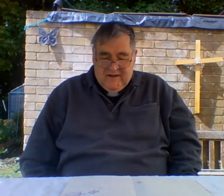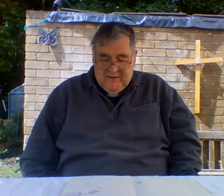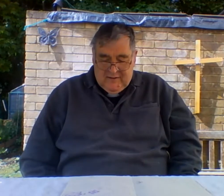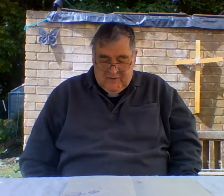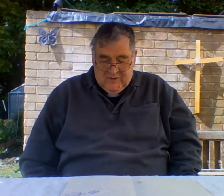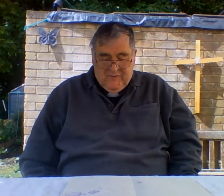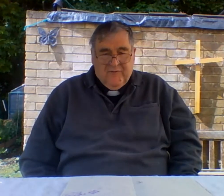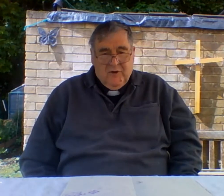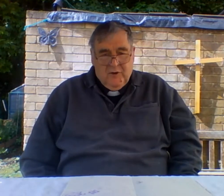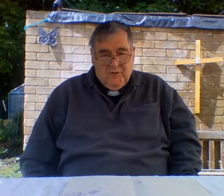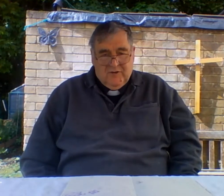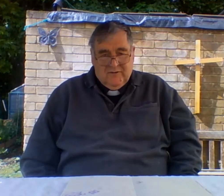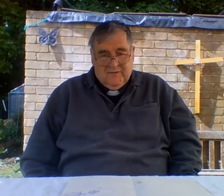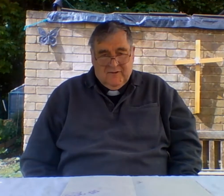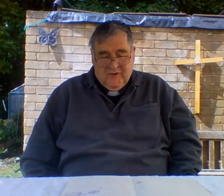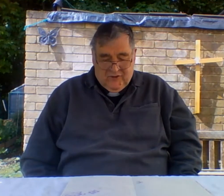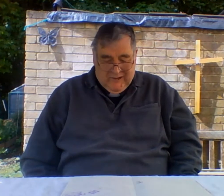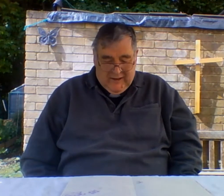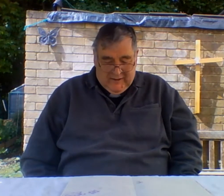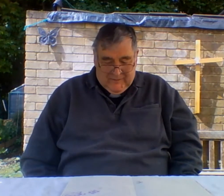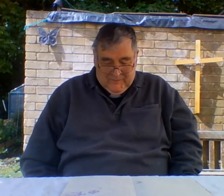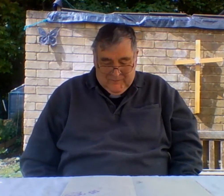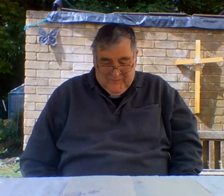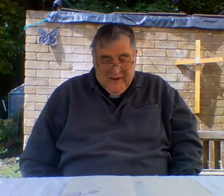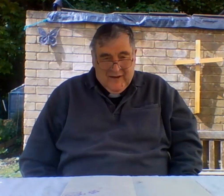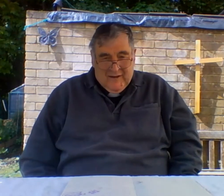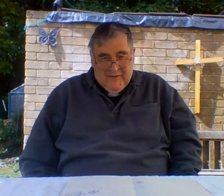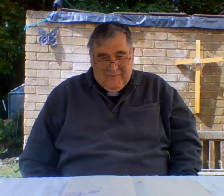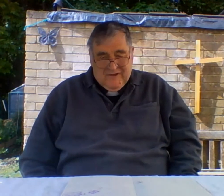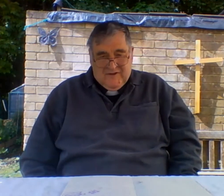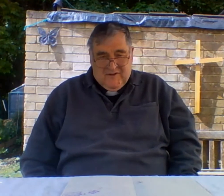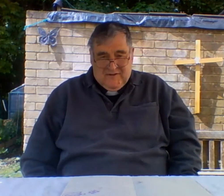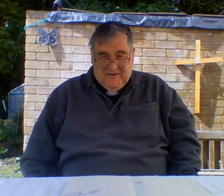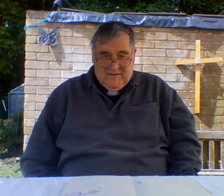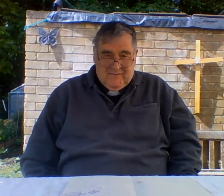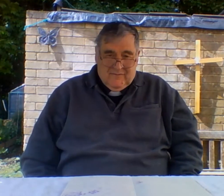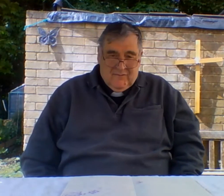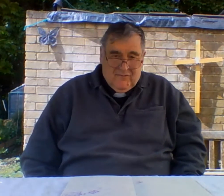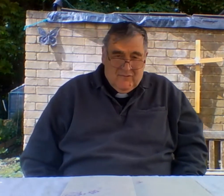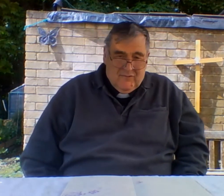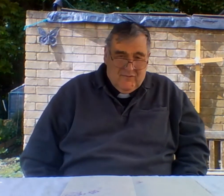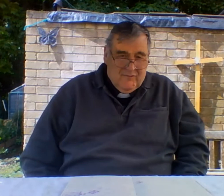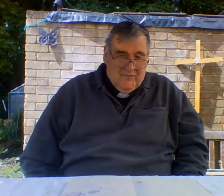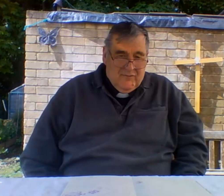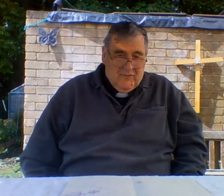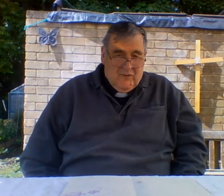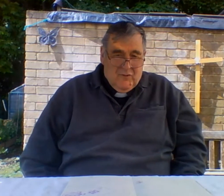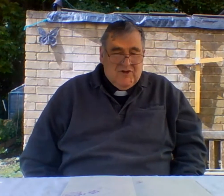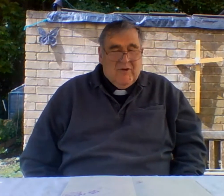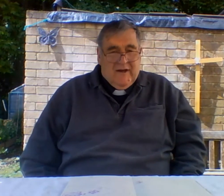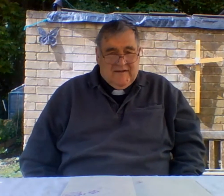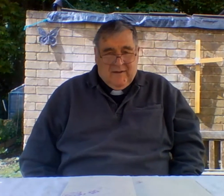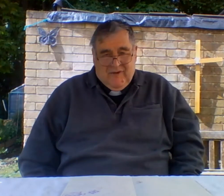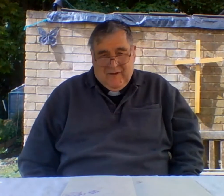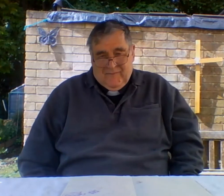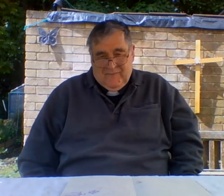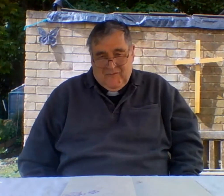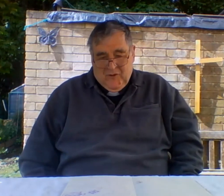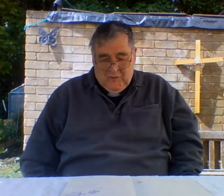to food and drink. For instance, would you like something? So it would